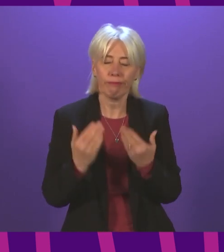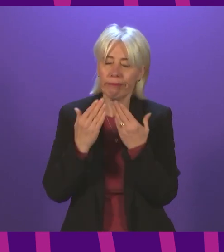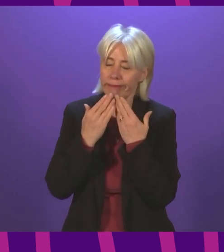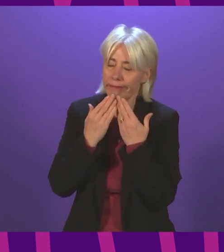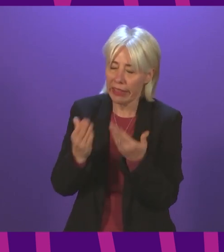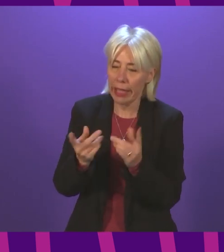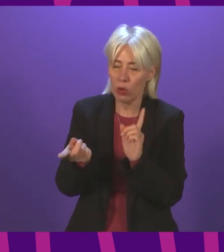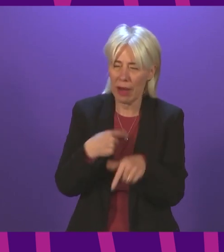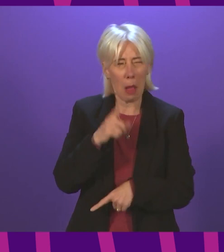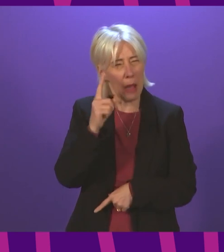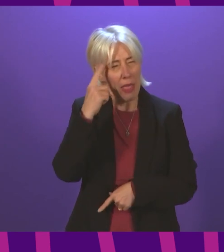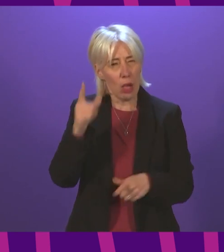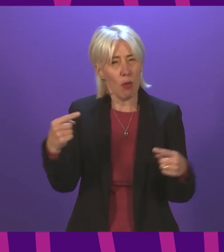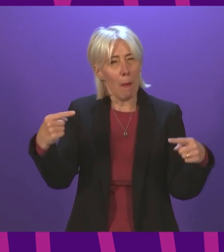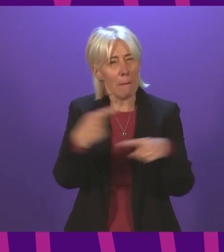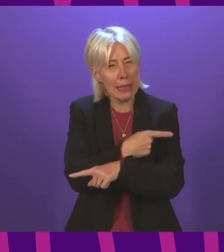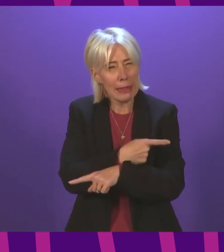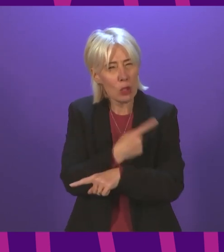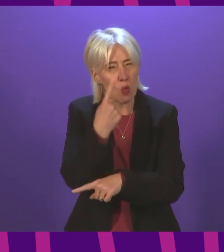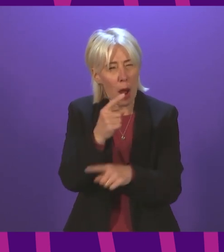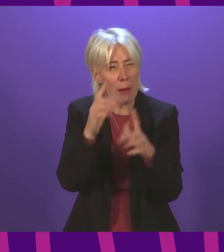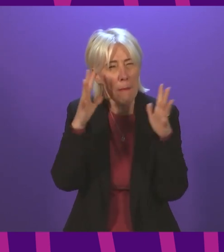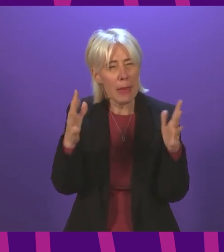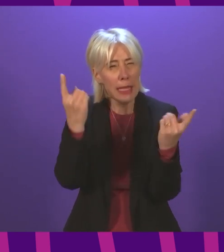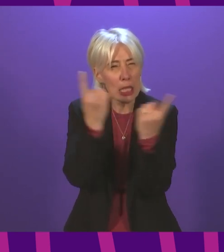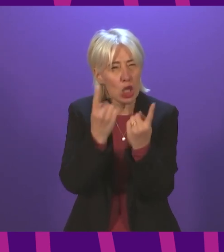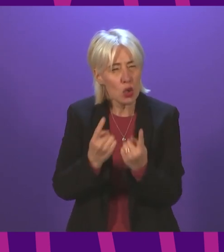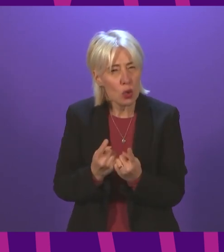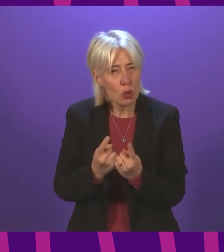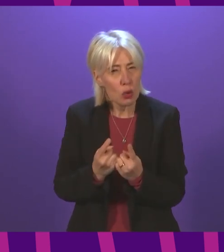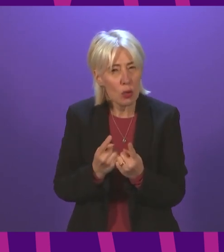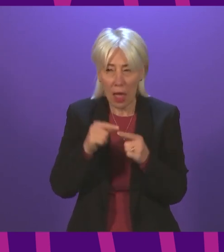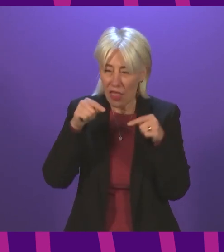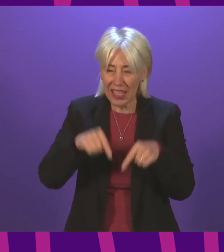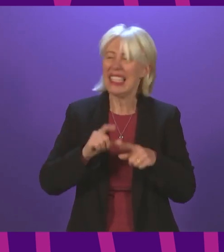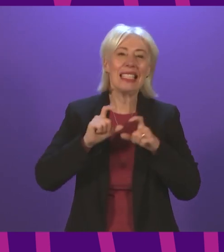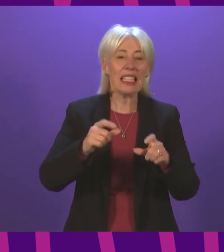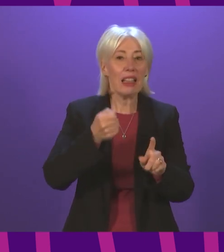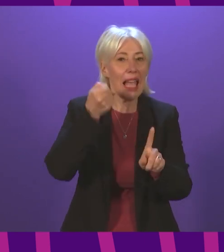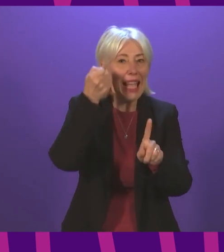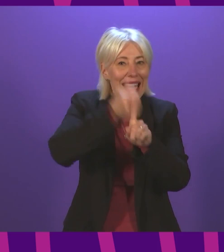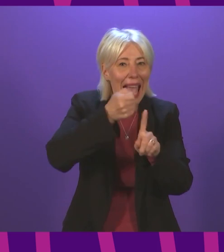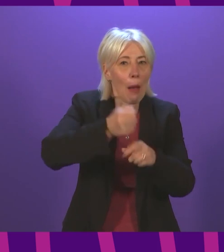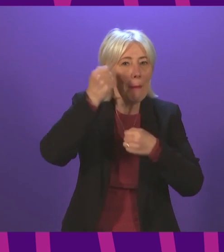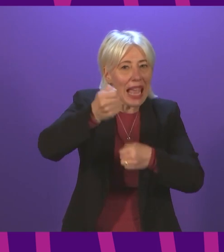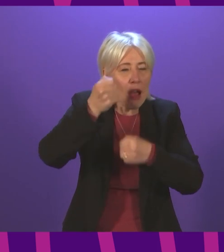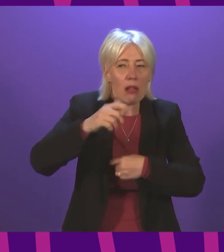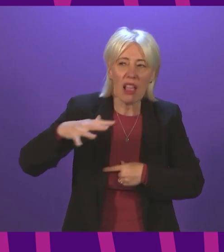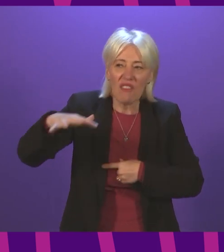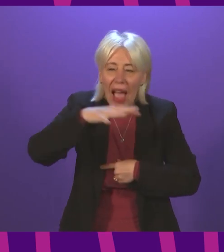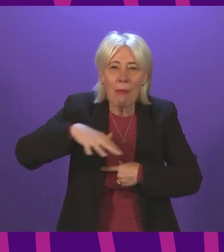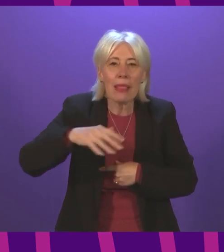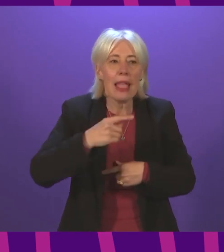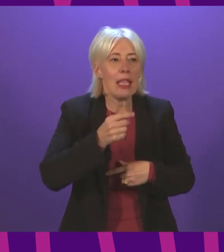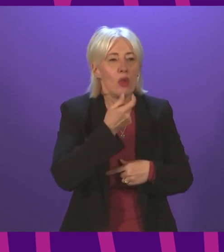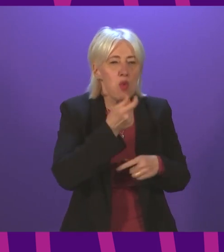I think she misses a fundamental issue here, which is this is still campaigners, families and whistleblowers having to